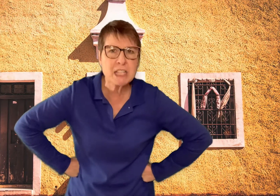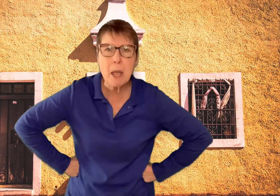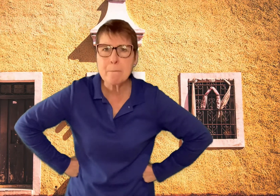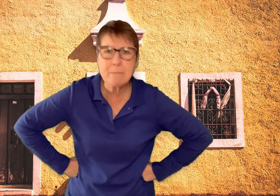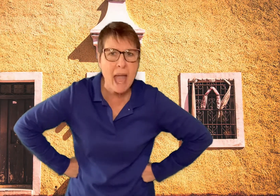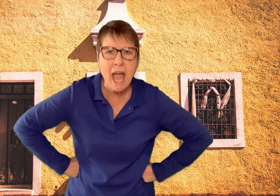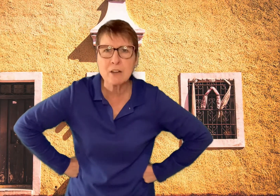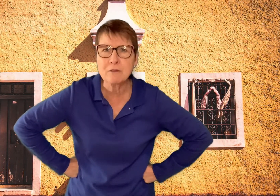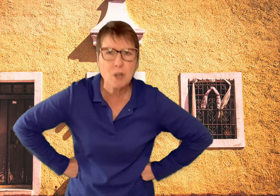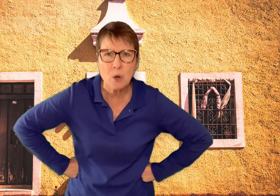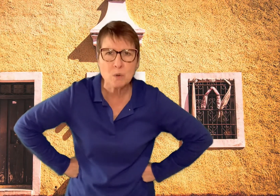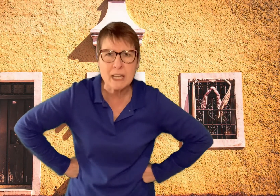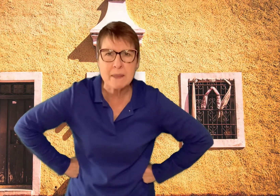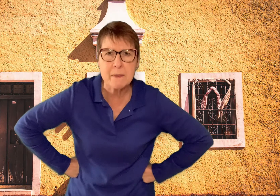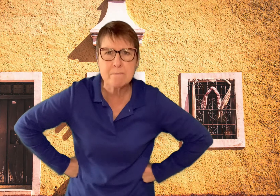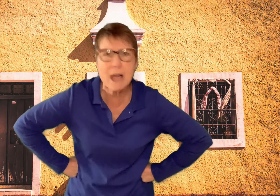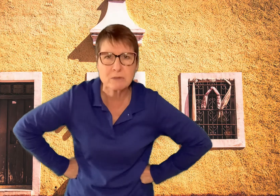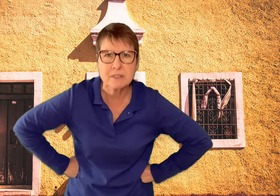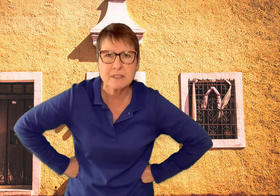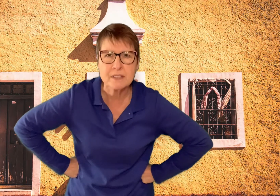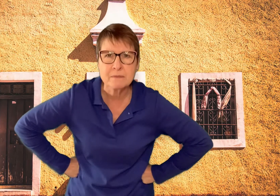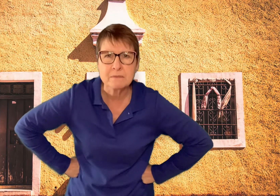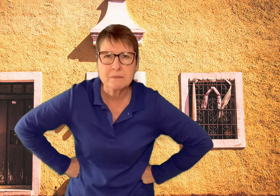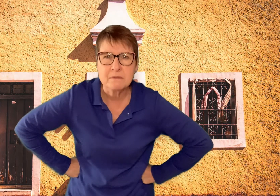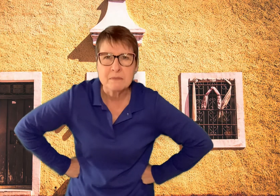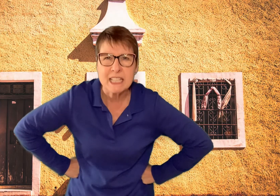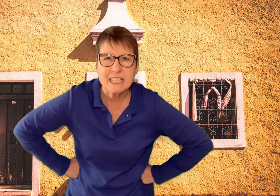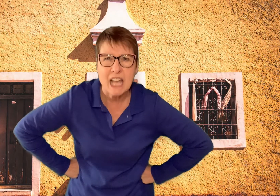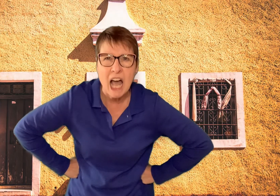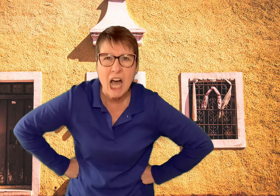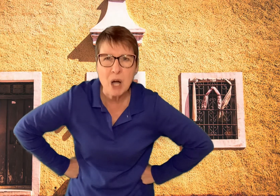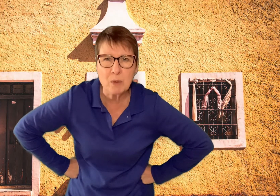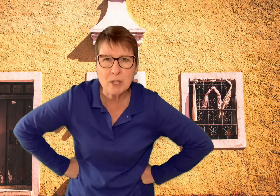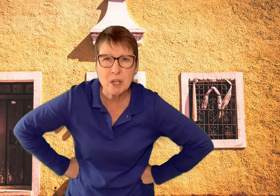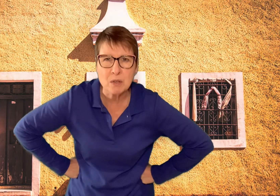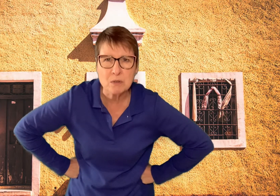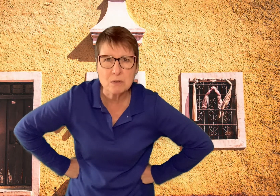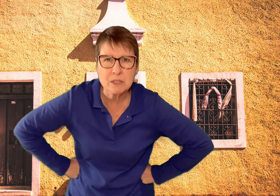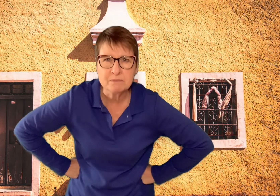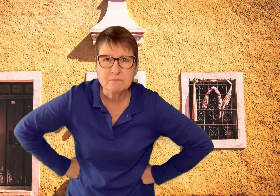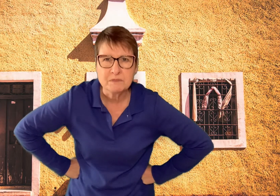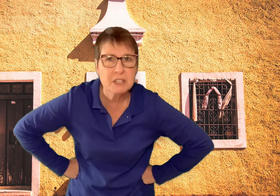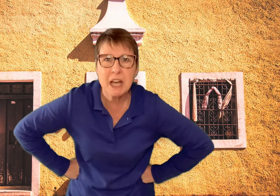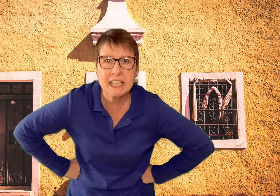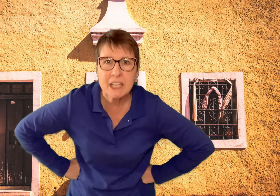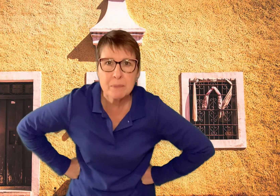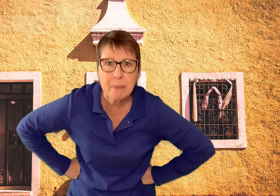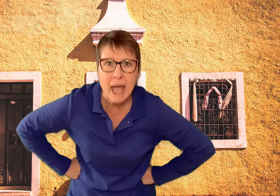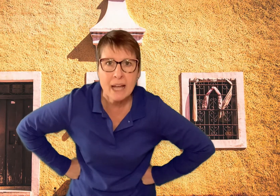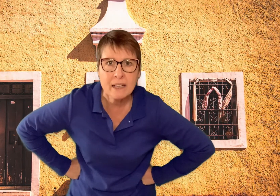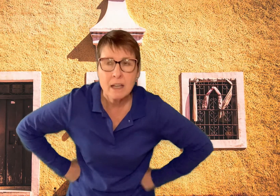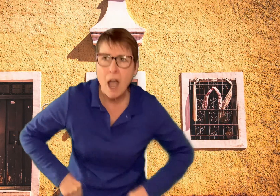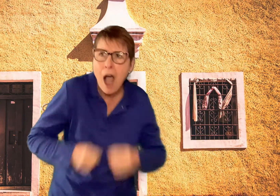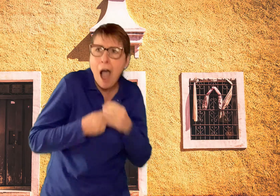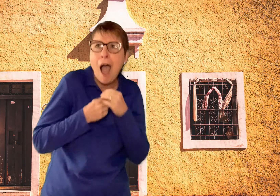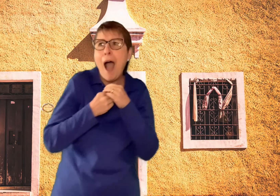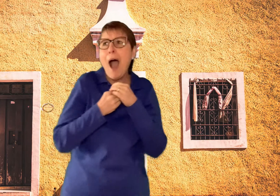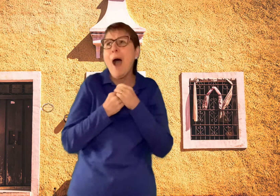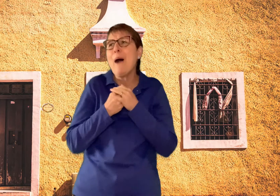bag of gold in the mountains. It's our gold. You got to give it back. Oh,